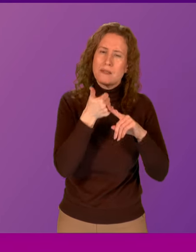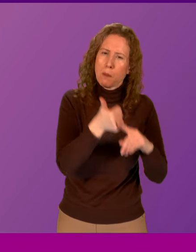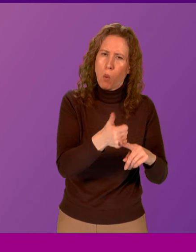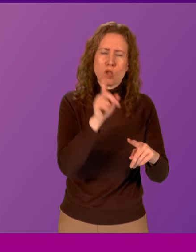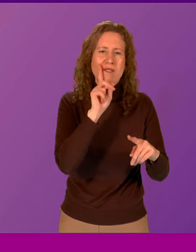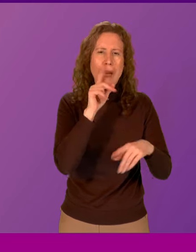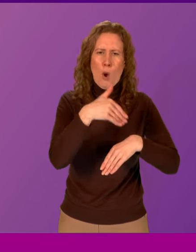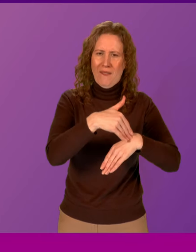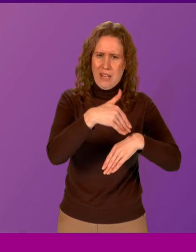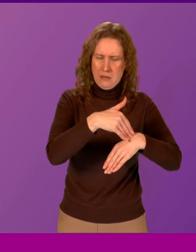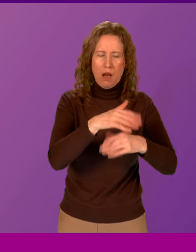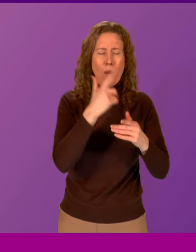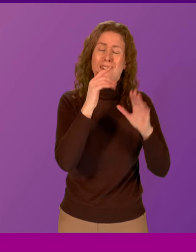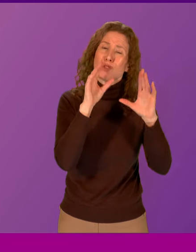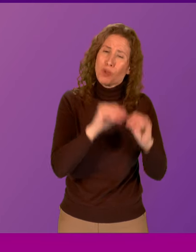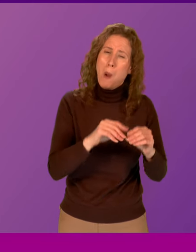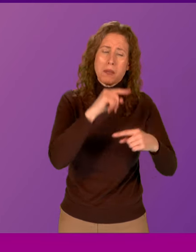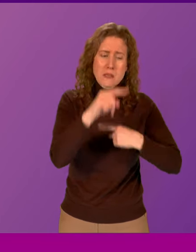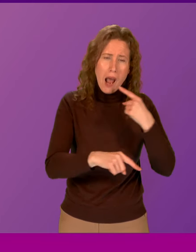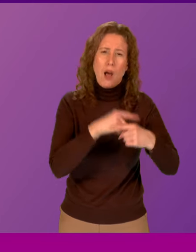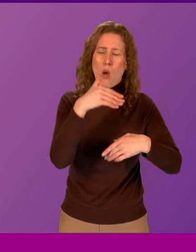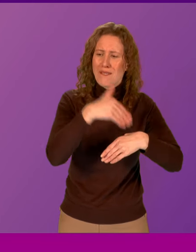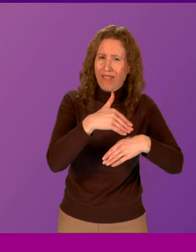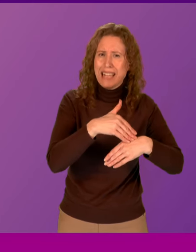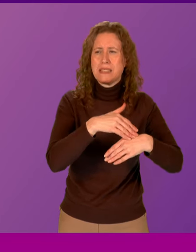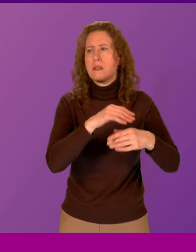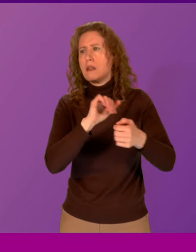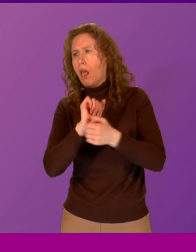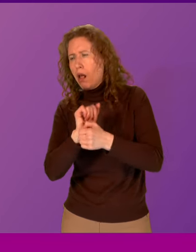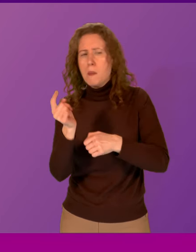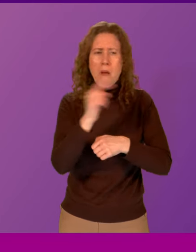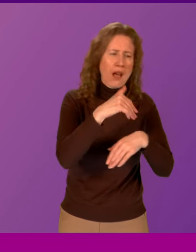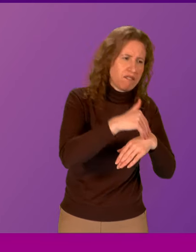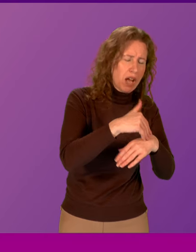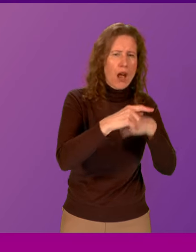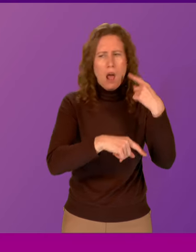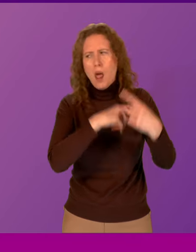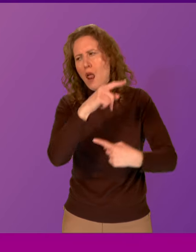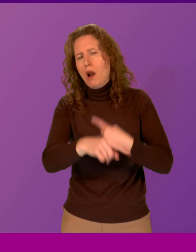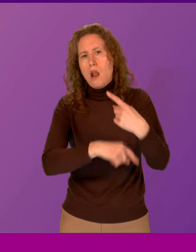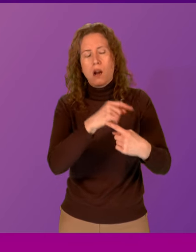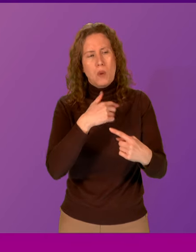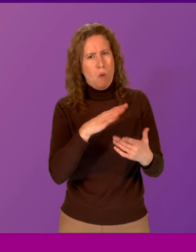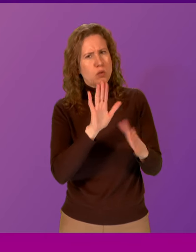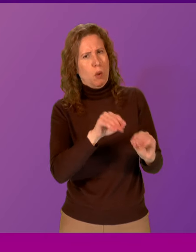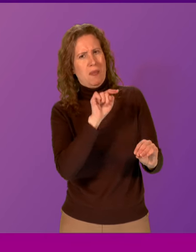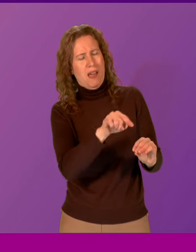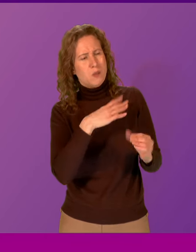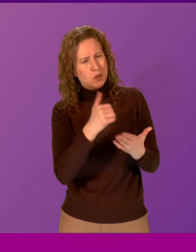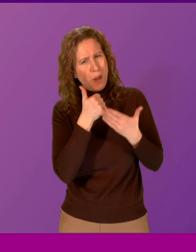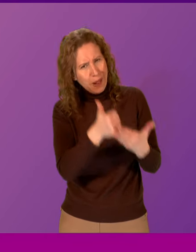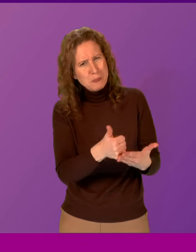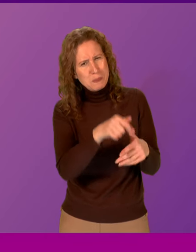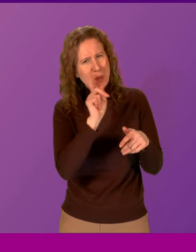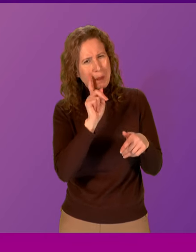female offenders, we can stop that cycle of re-offending. So it is a project that I know of and that I value very, very